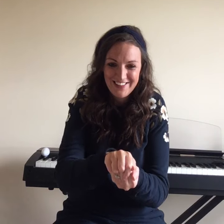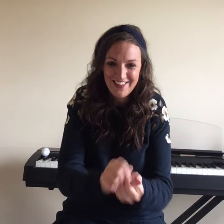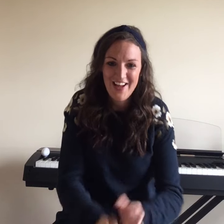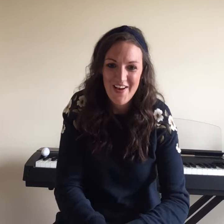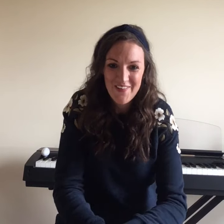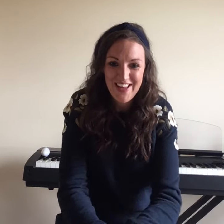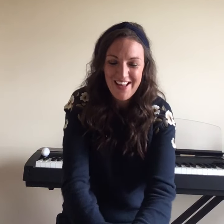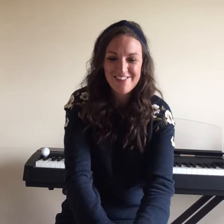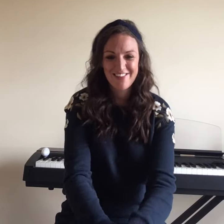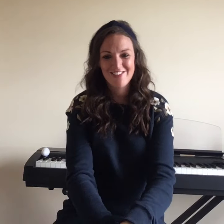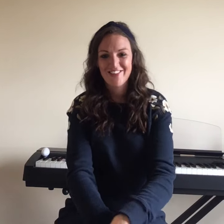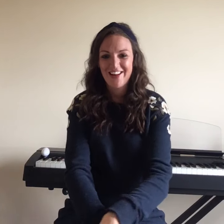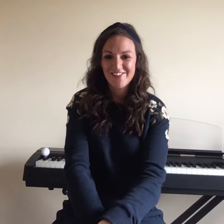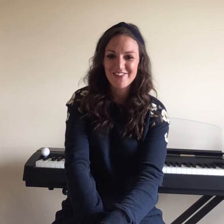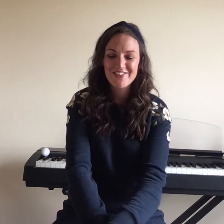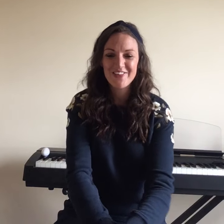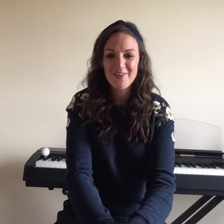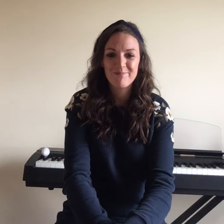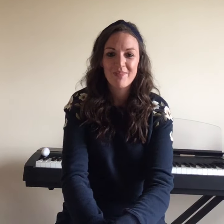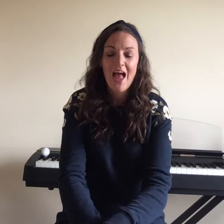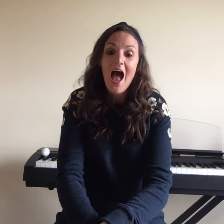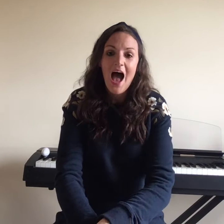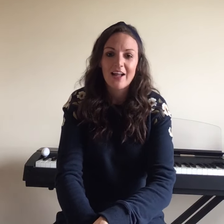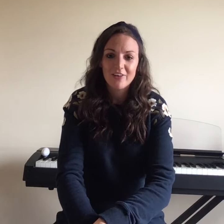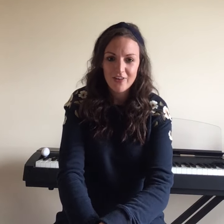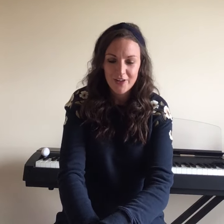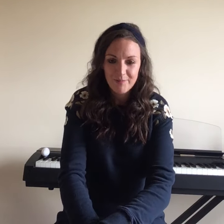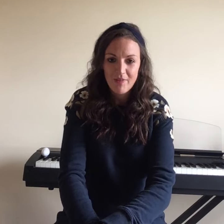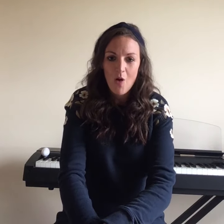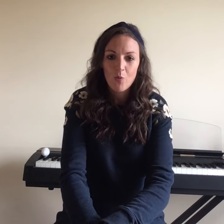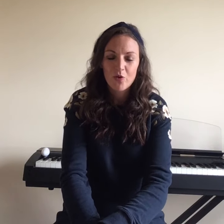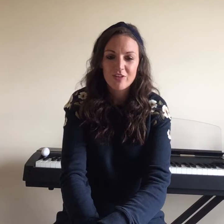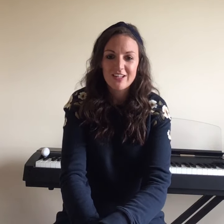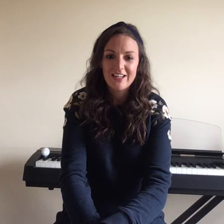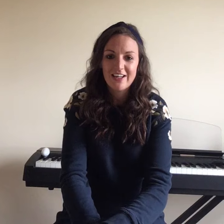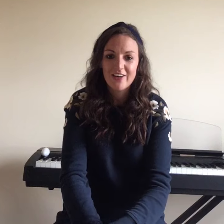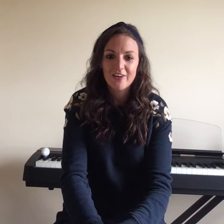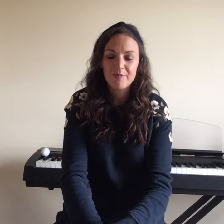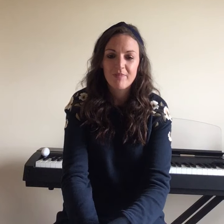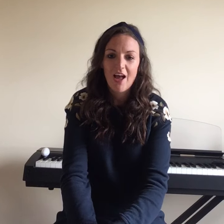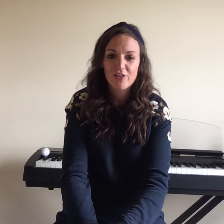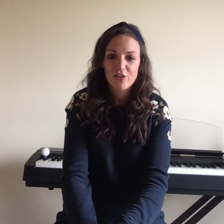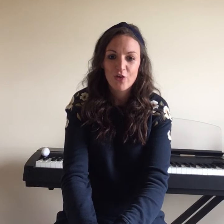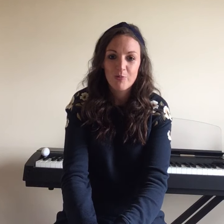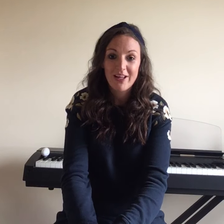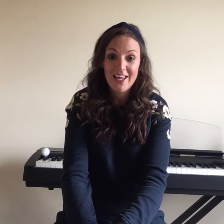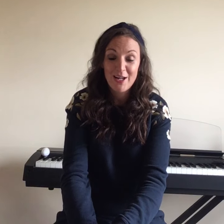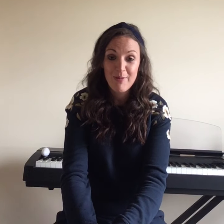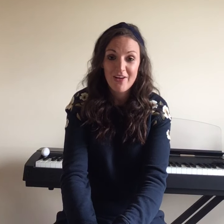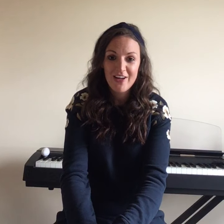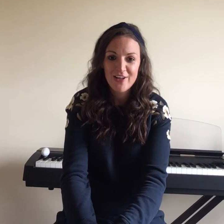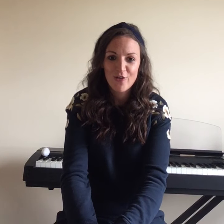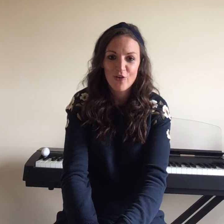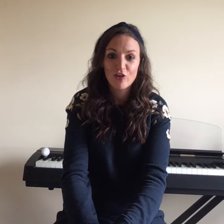Okay so that's our dinosaur story. And now we're going to learn a song by Katy Perry called